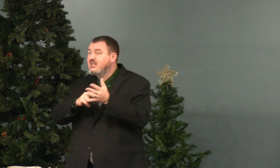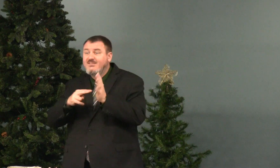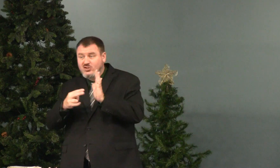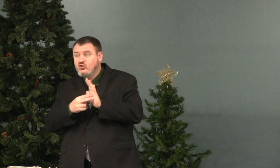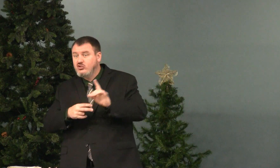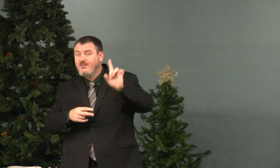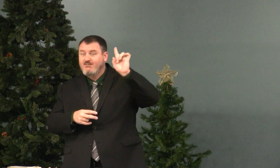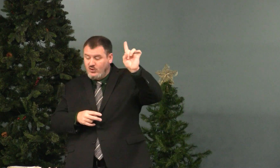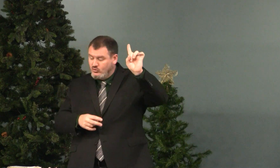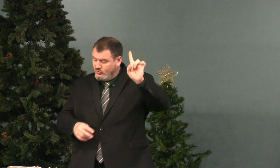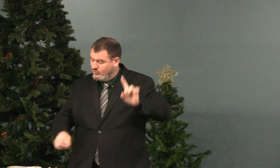basic meaning.